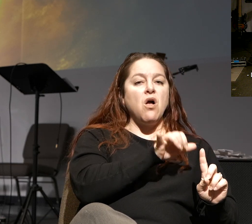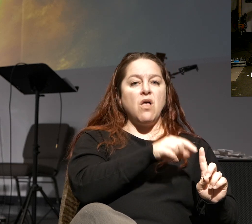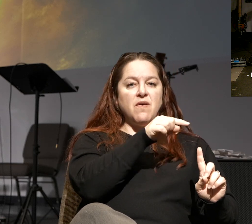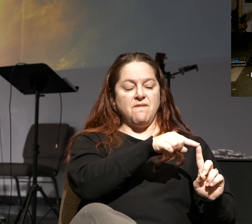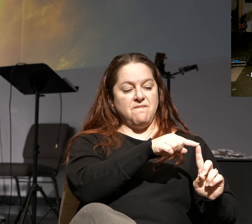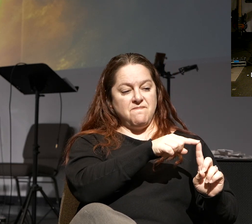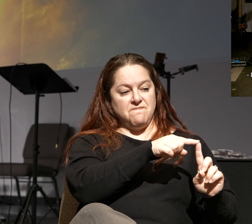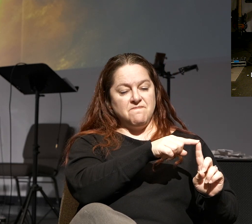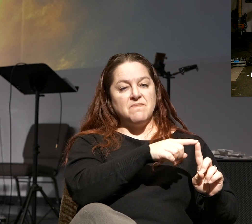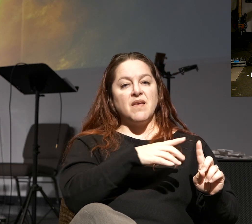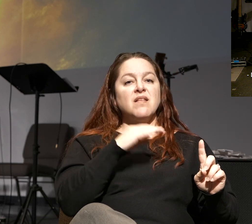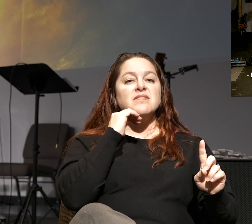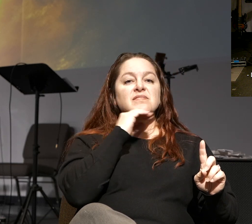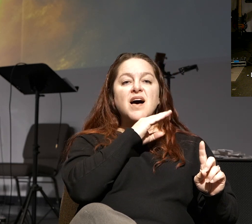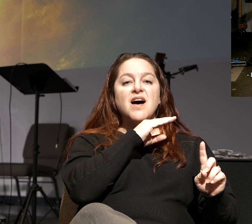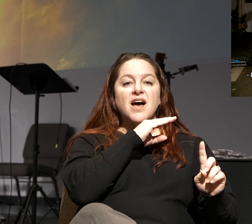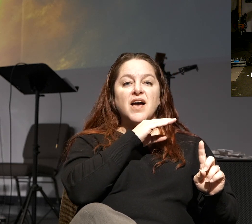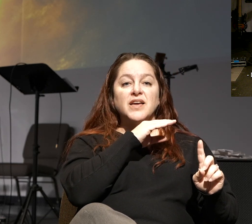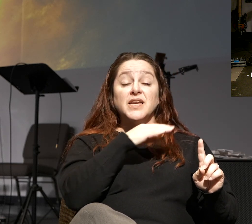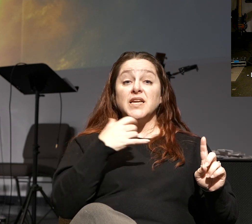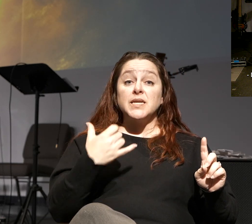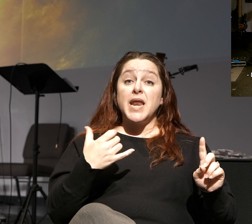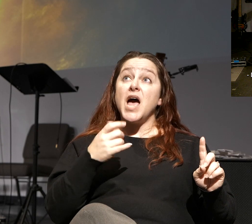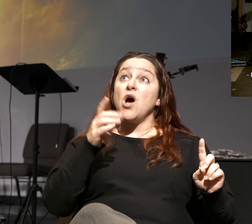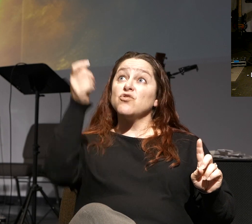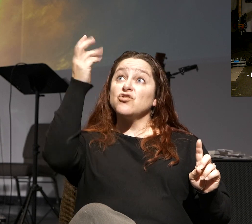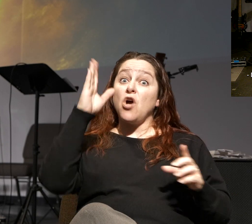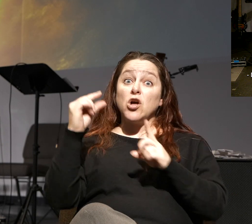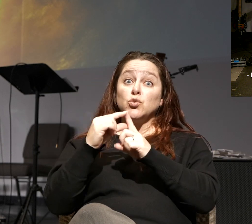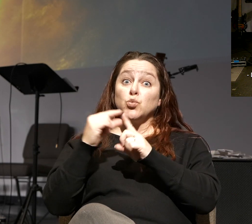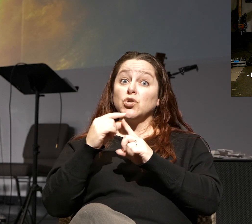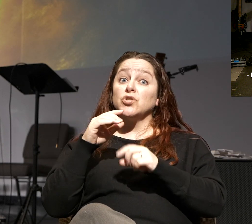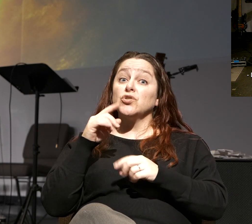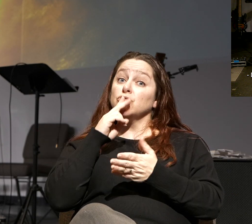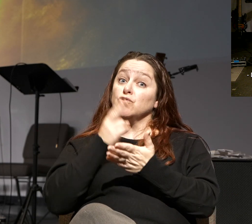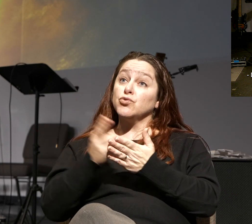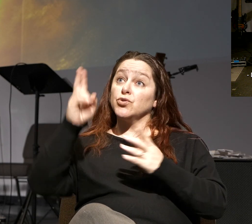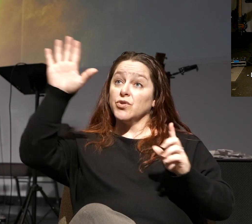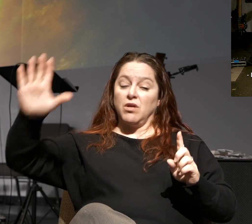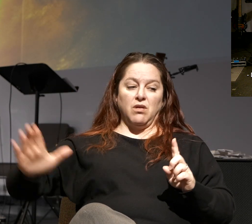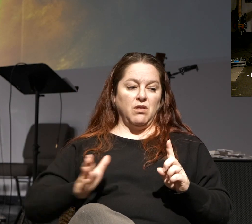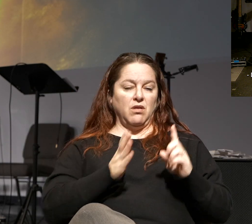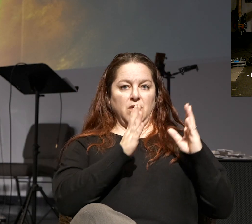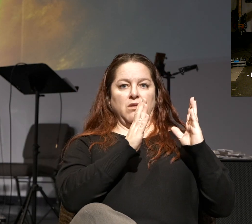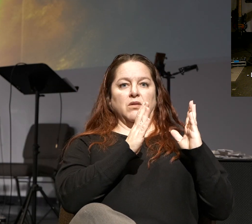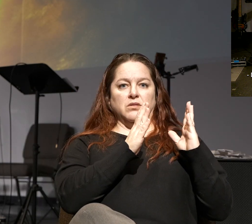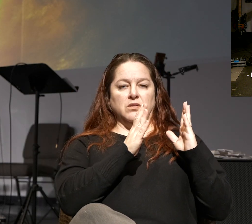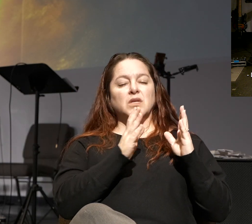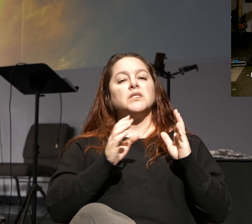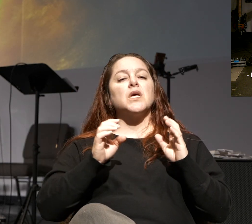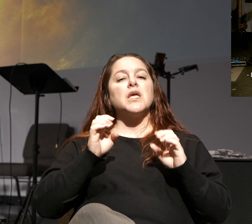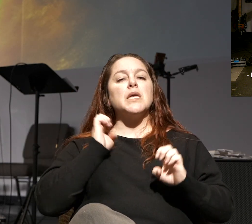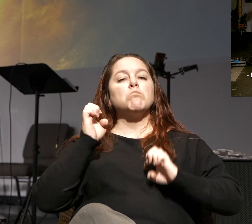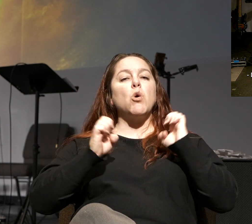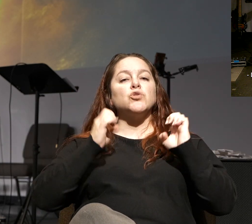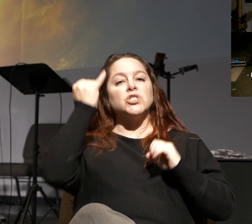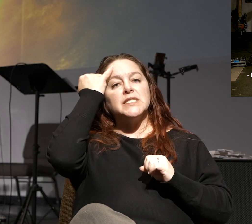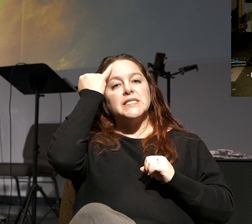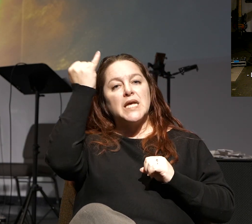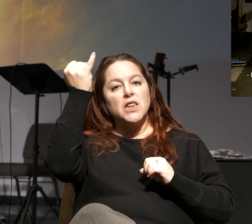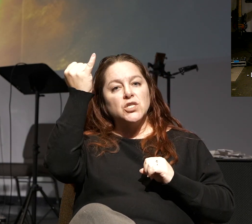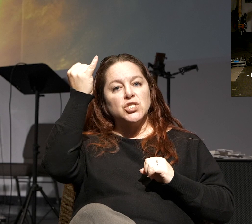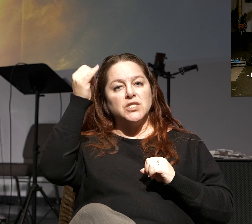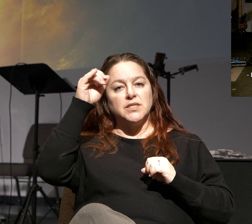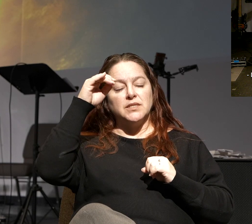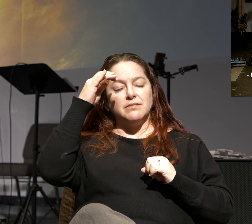and confront it with the truth of God's Word. What I'm talking about here is known as emotional intelligence or mindfulness. You've got